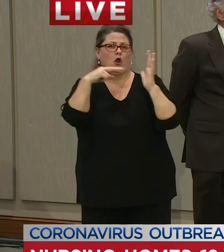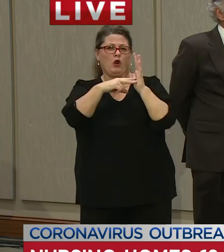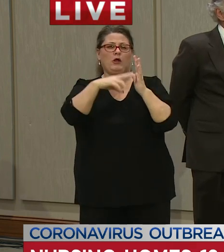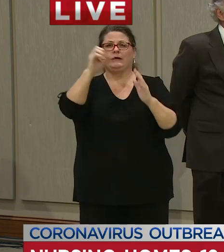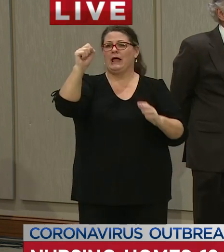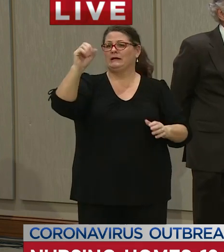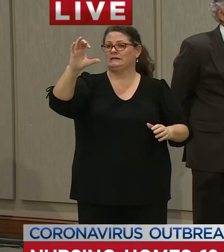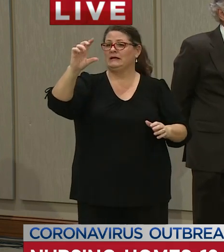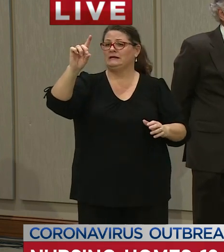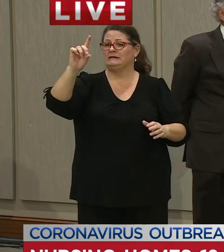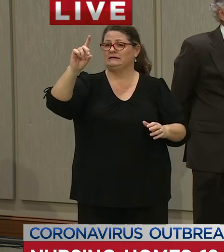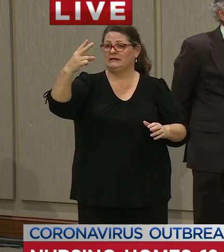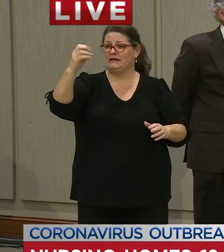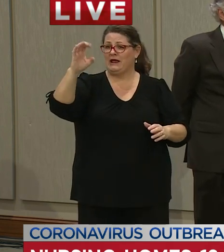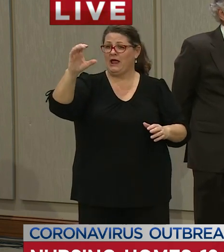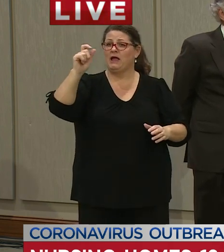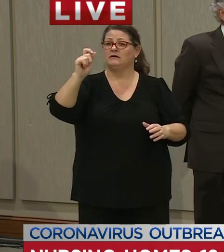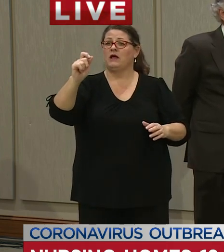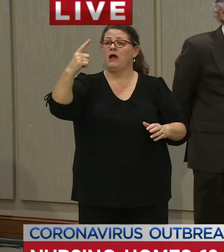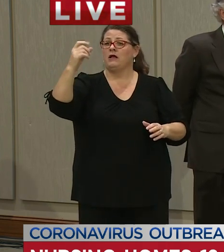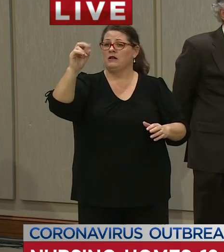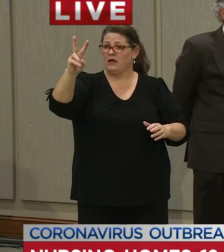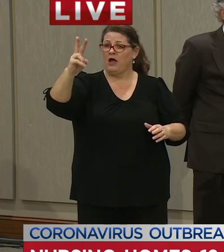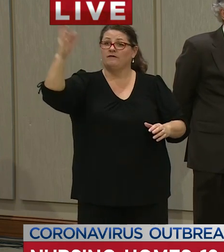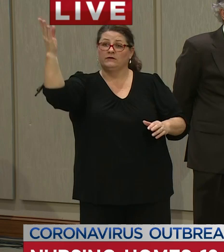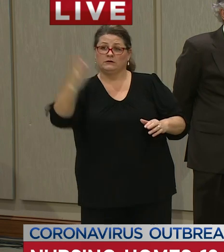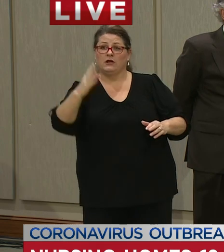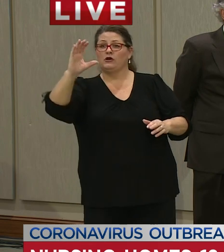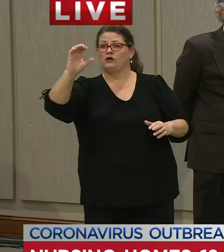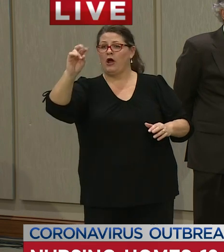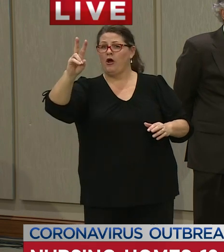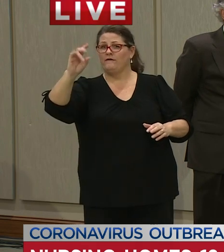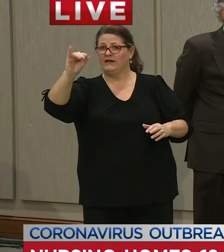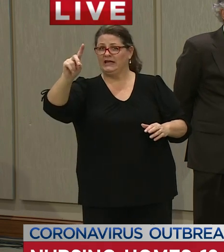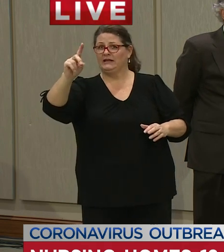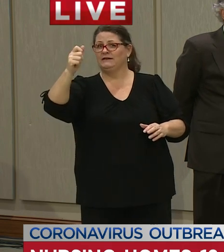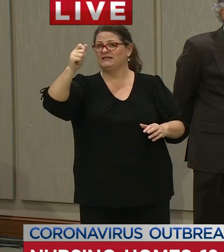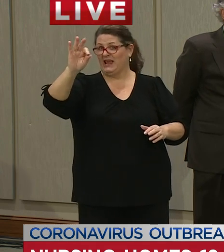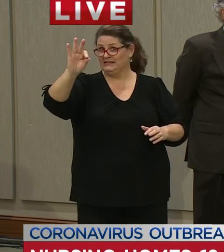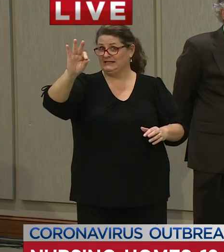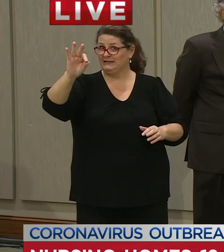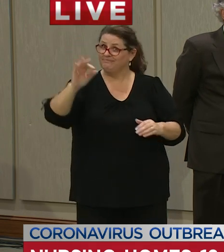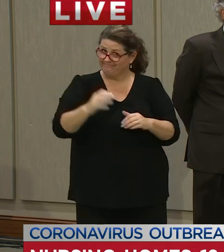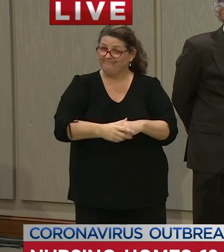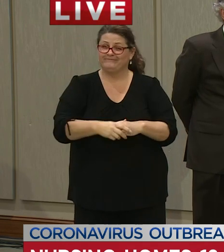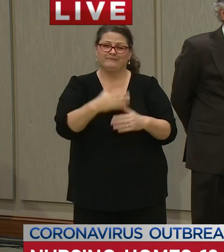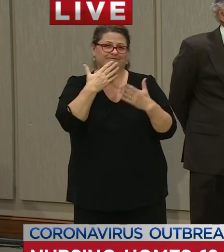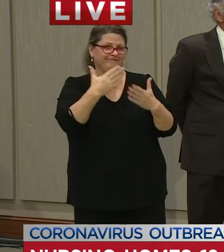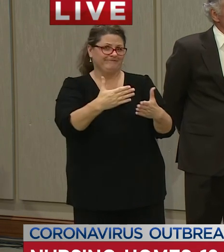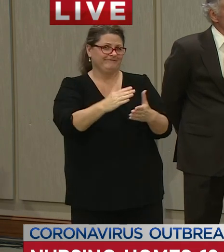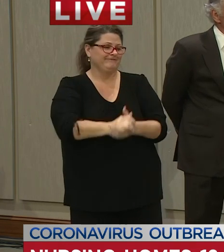scdhec.gov backslash COVID-19 thank you